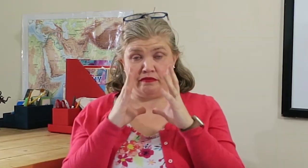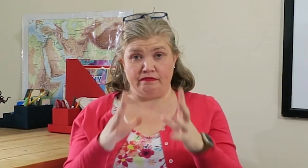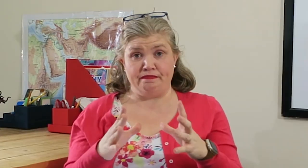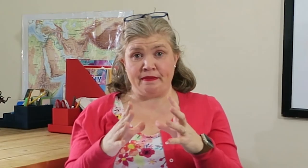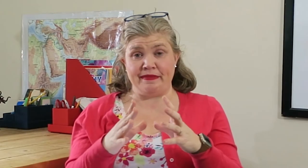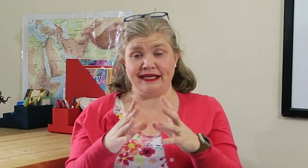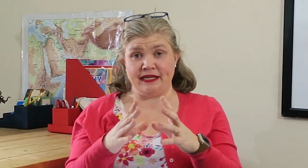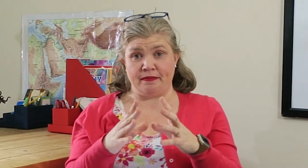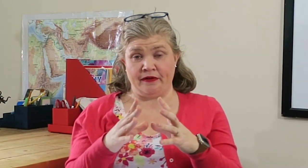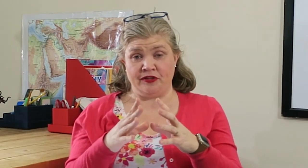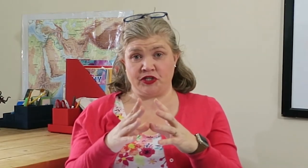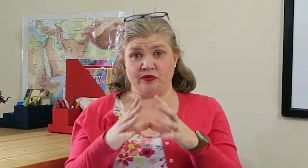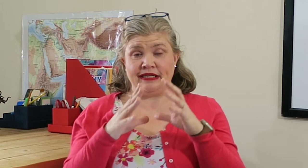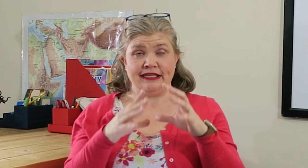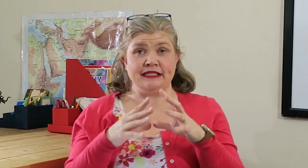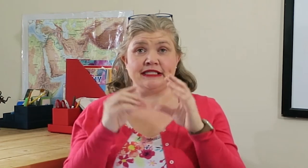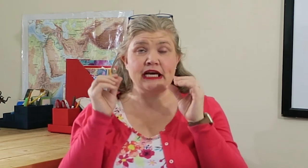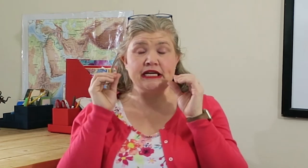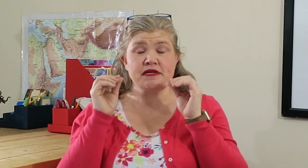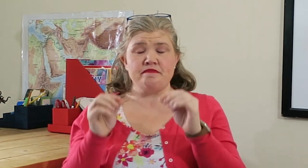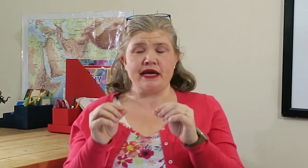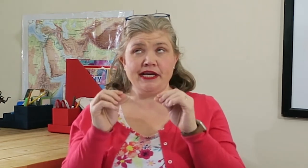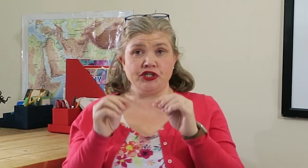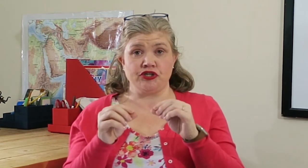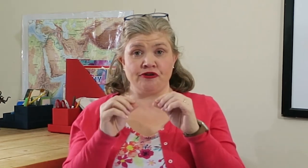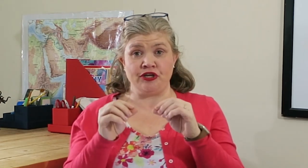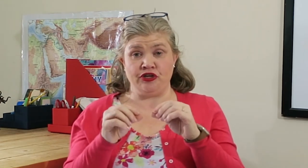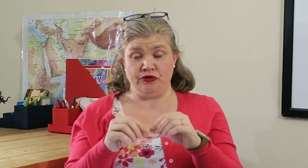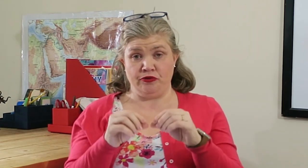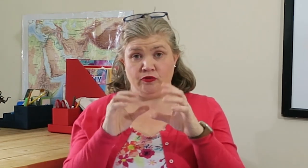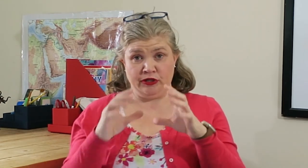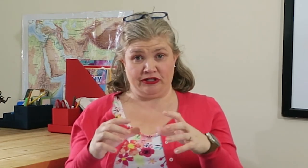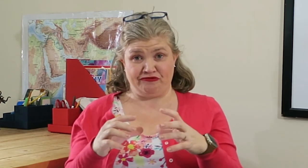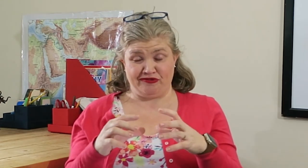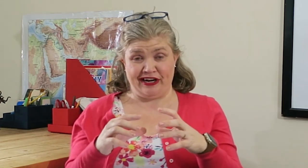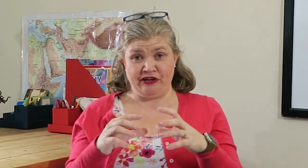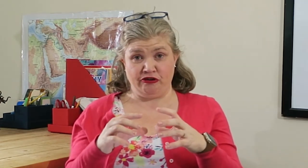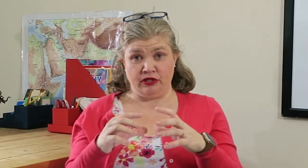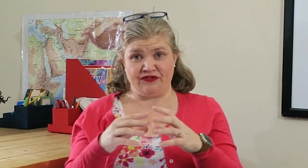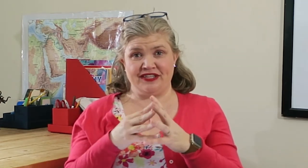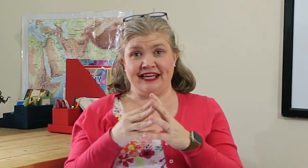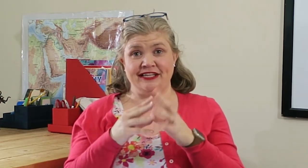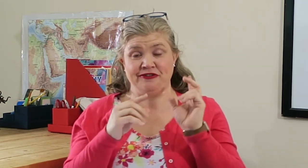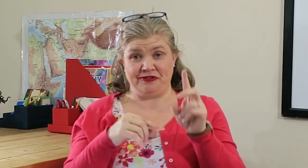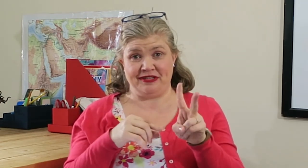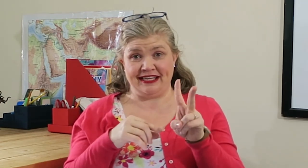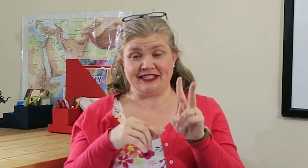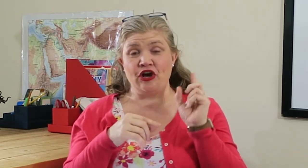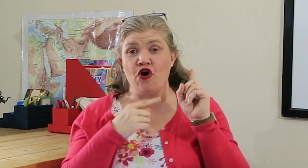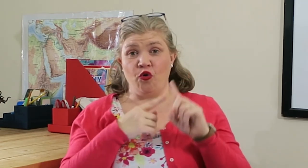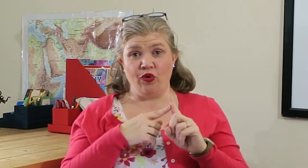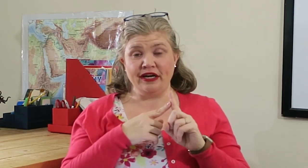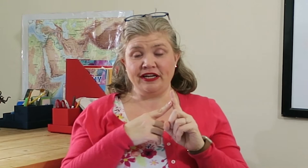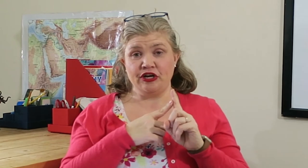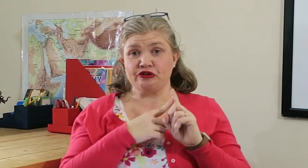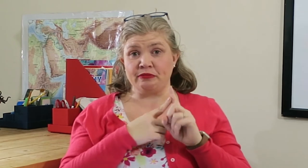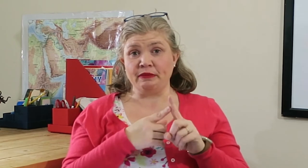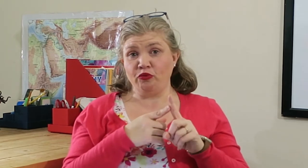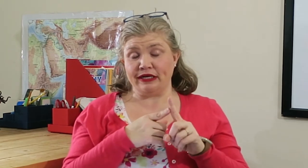But my big tip on this one is to make sure that you, when you're writing your goals for the day, do two things. One, remember what